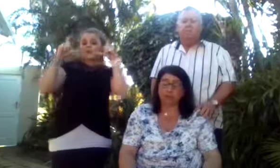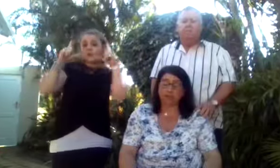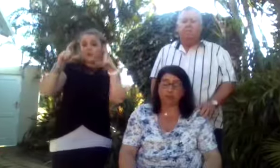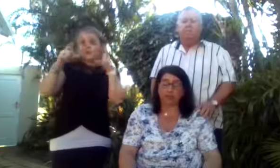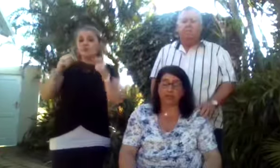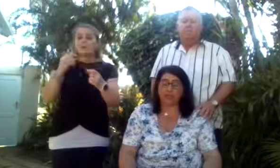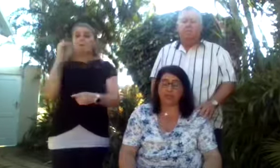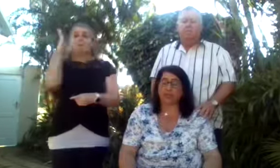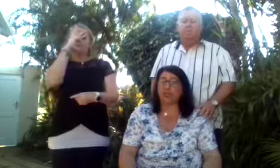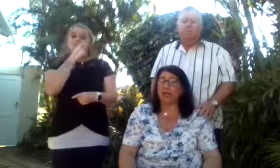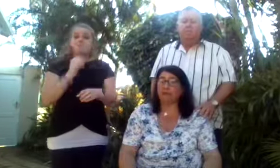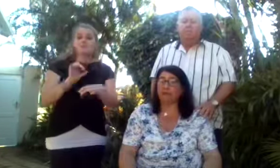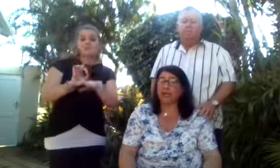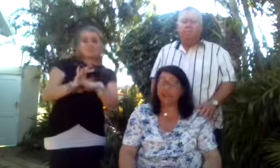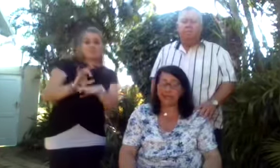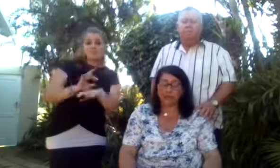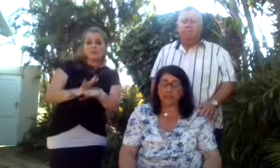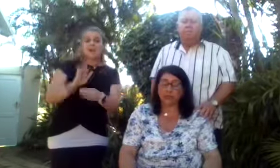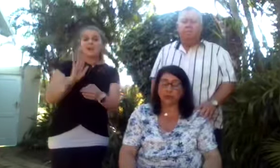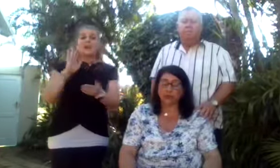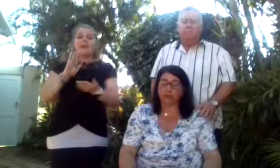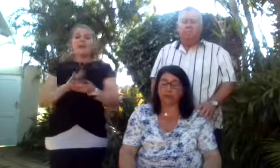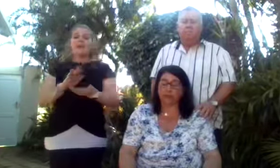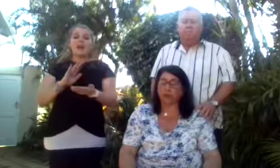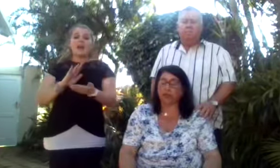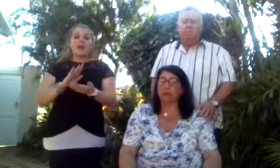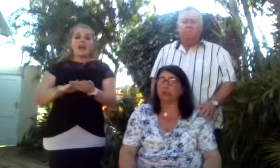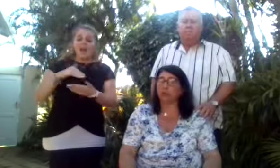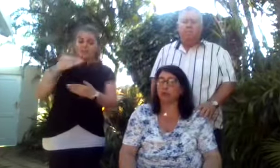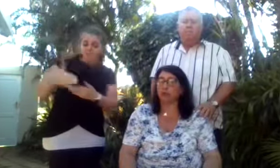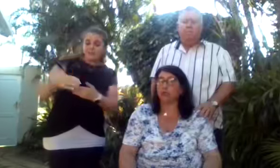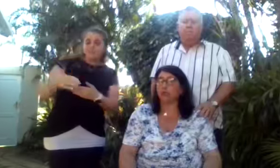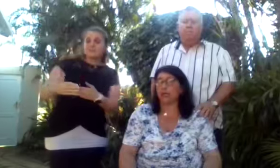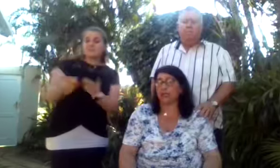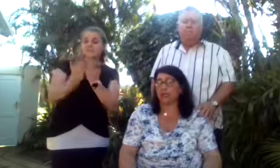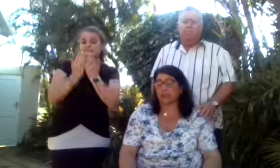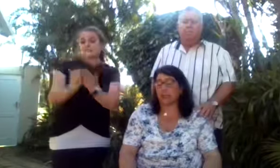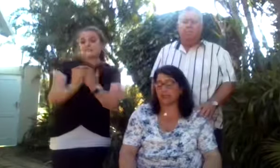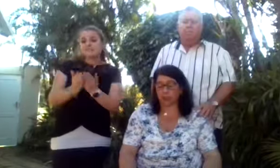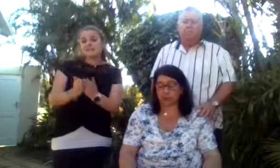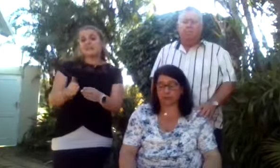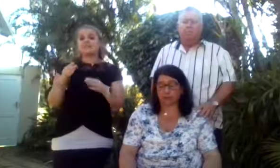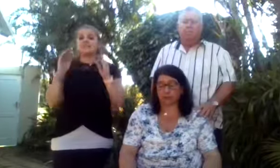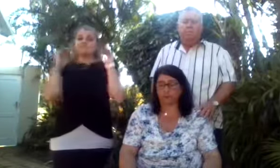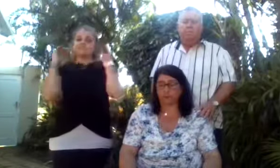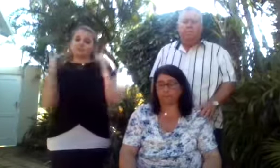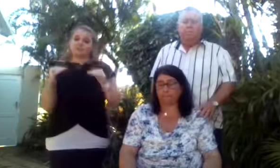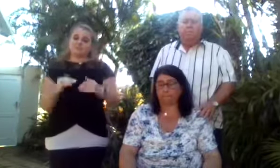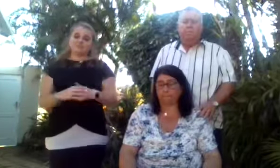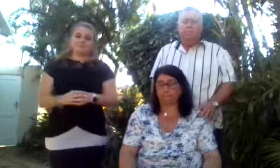beauty therapy, and finally committing her career to working with children and studying teaching.